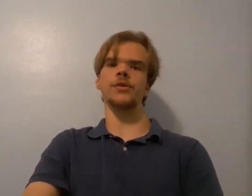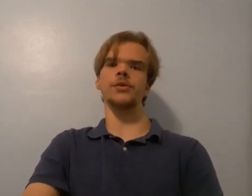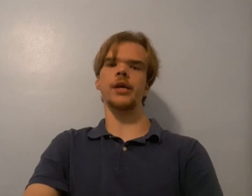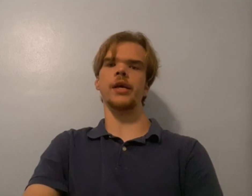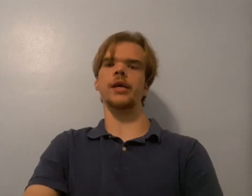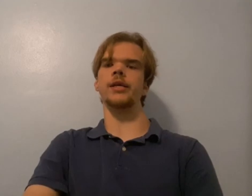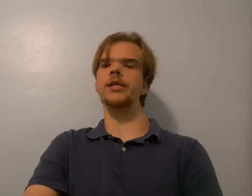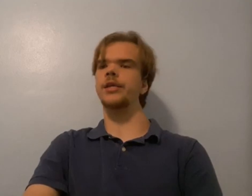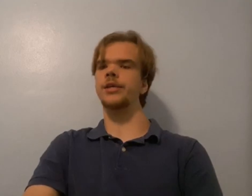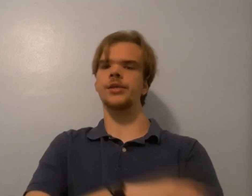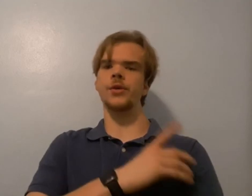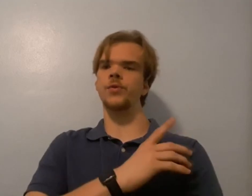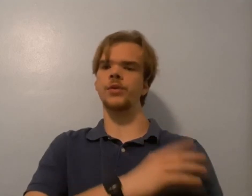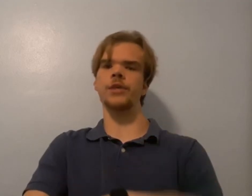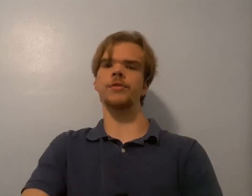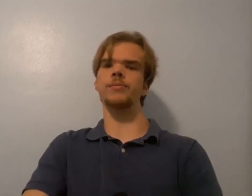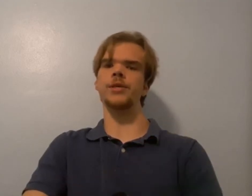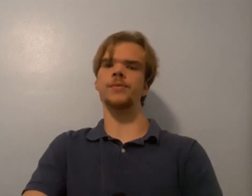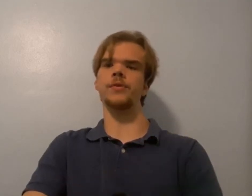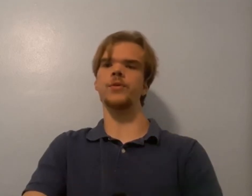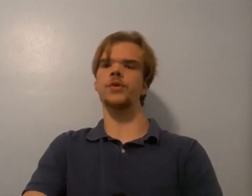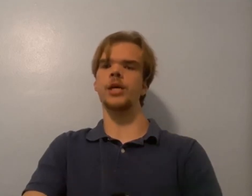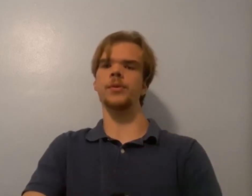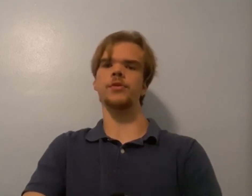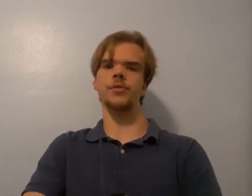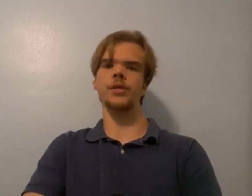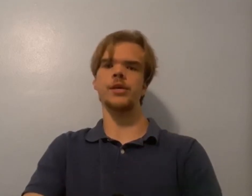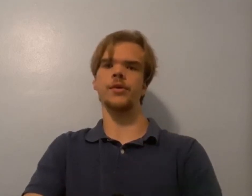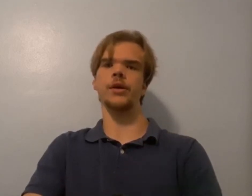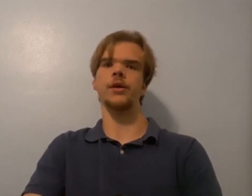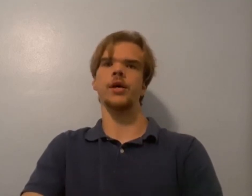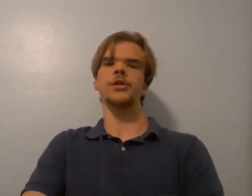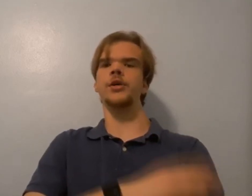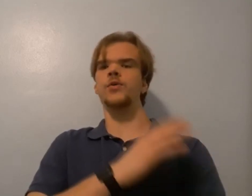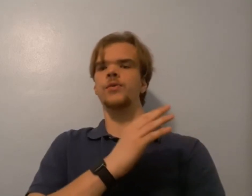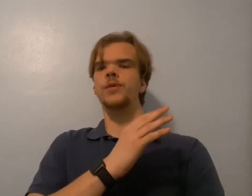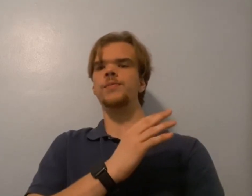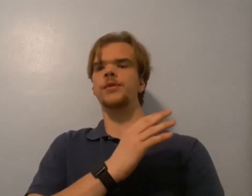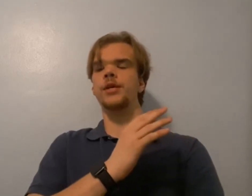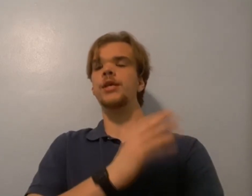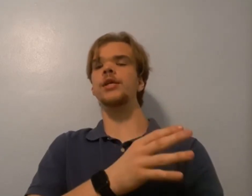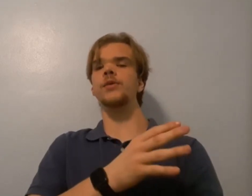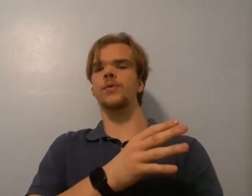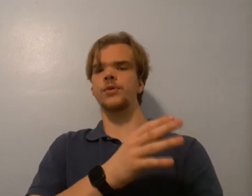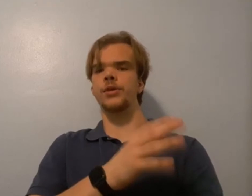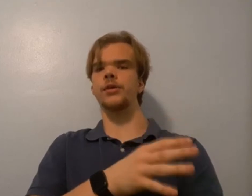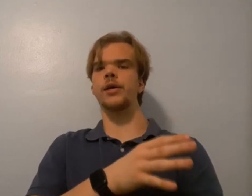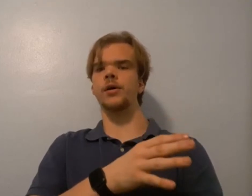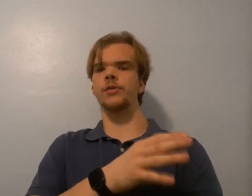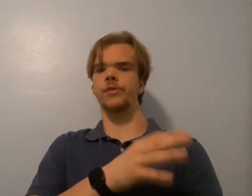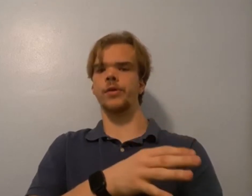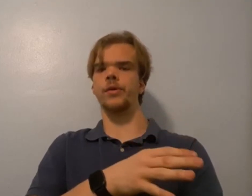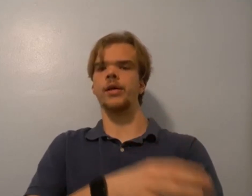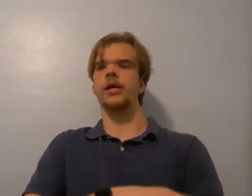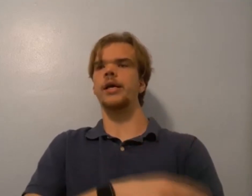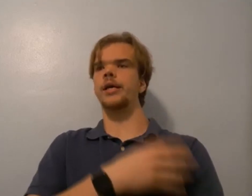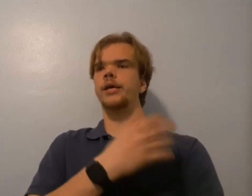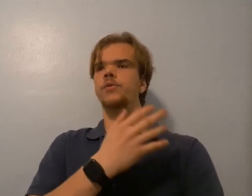years, and he did shows with different people that were coming through the area. Shows with people that he knew that were still out on the road, and